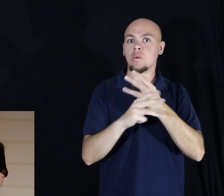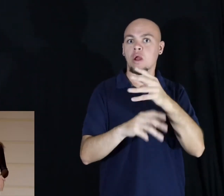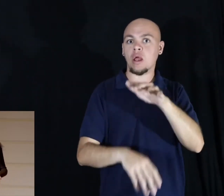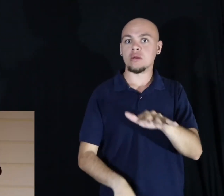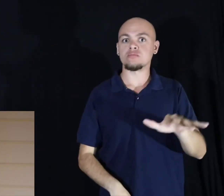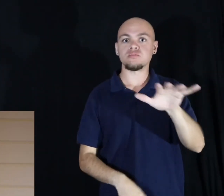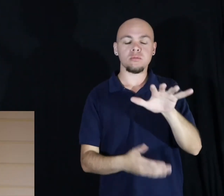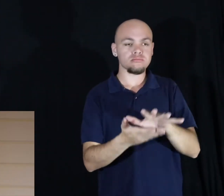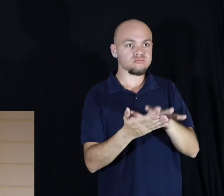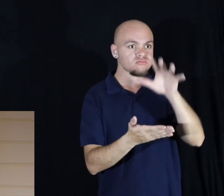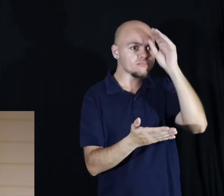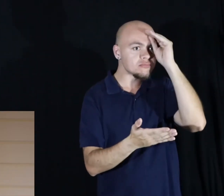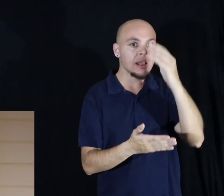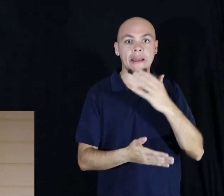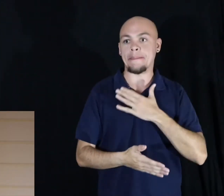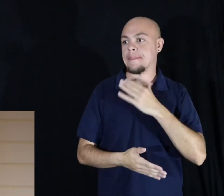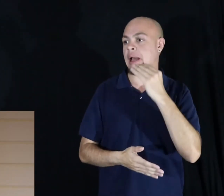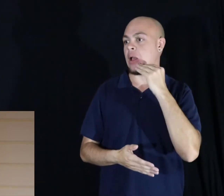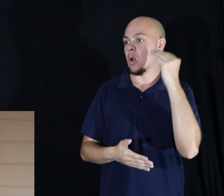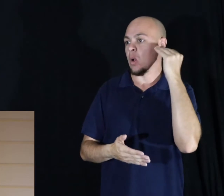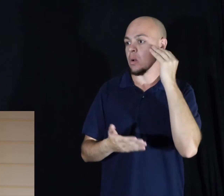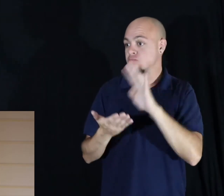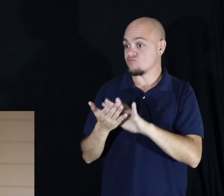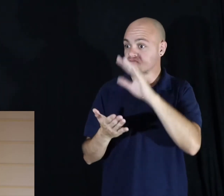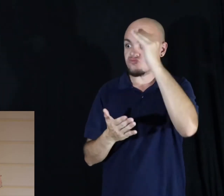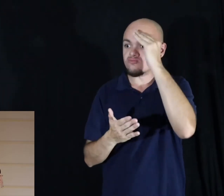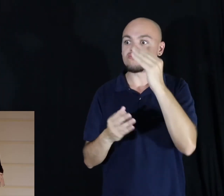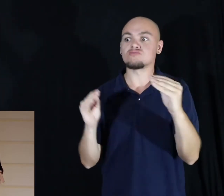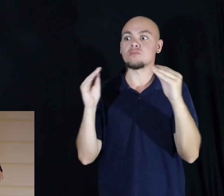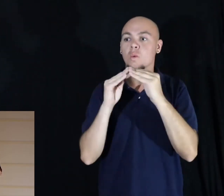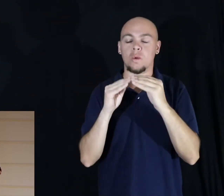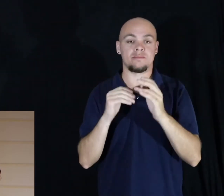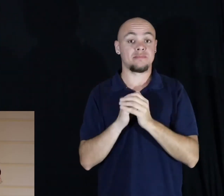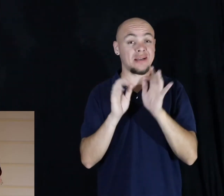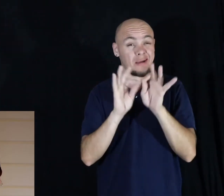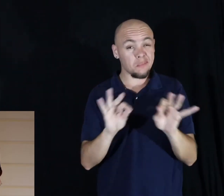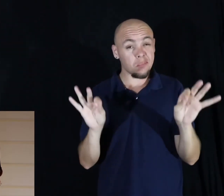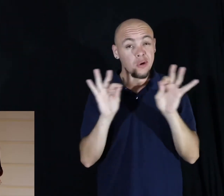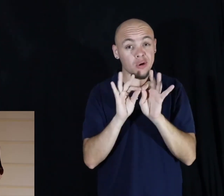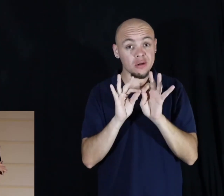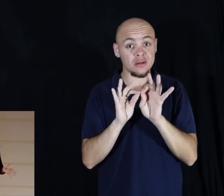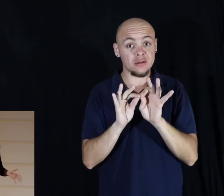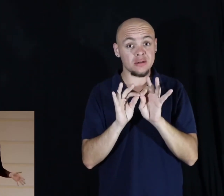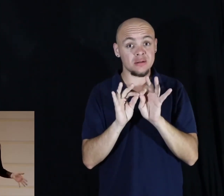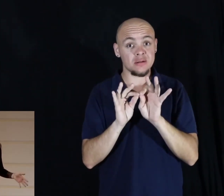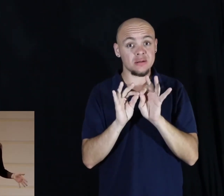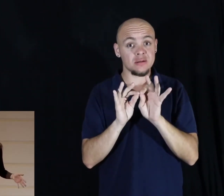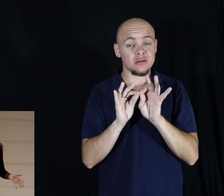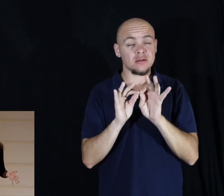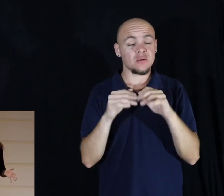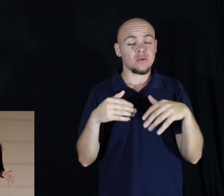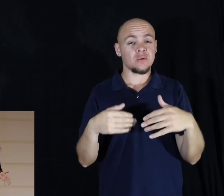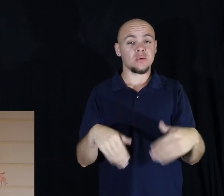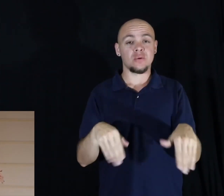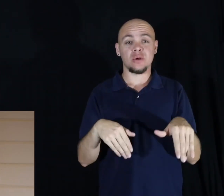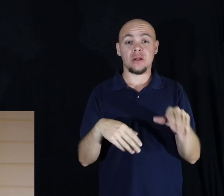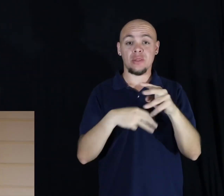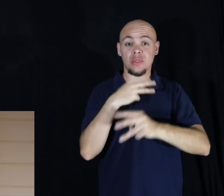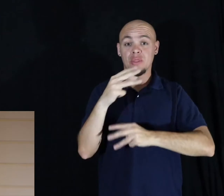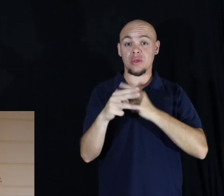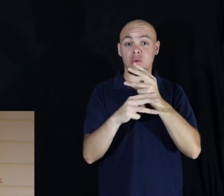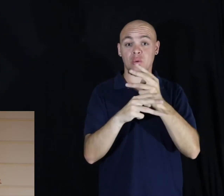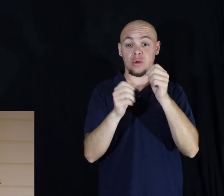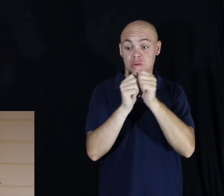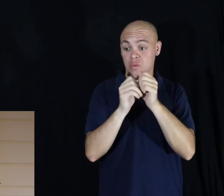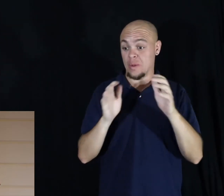I learnt about my home. But most importantly, I learnt about how peaceful the world could be without the